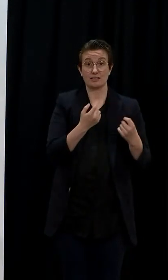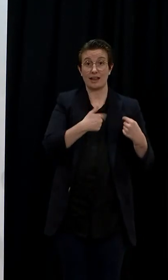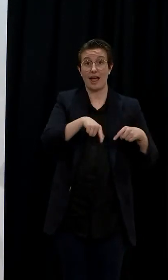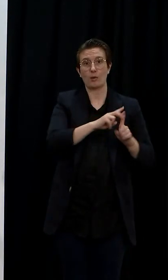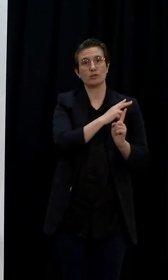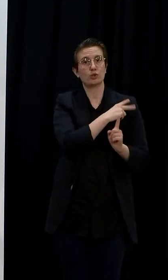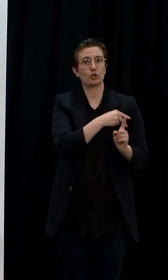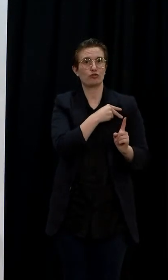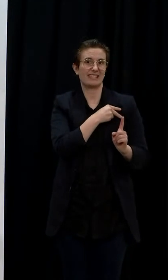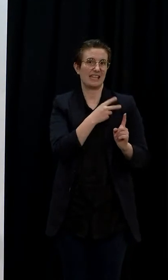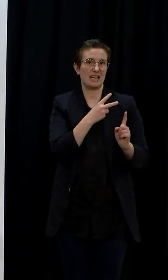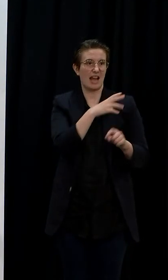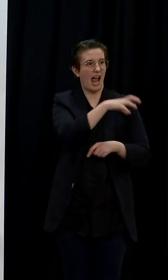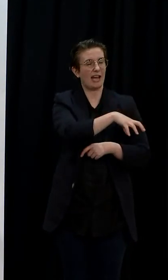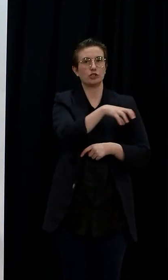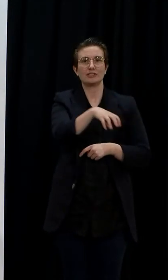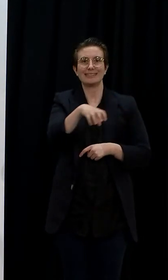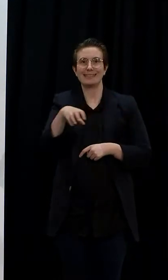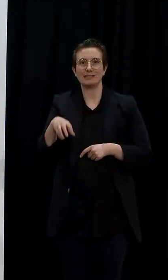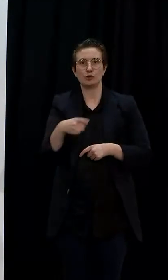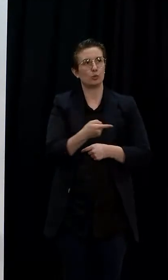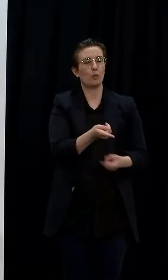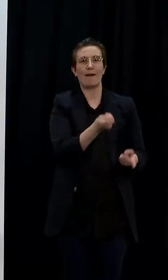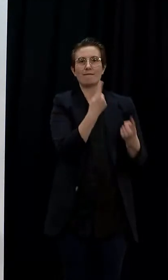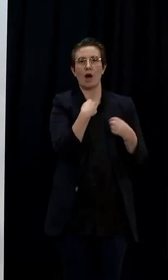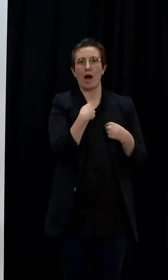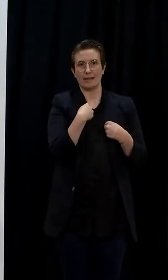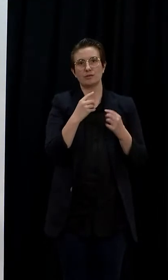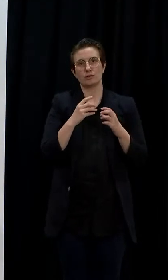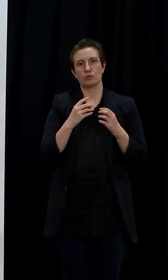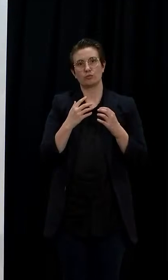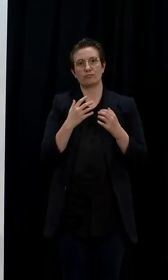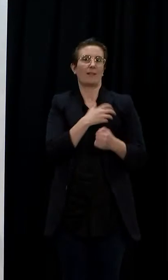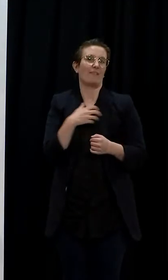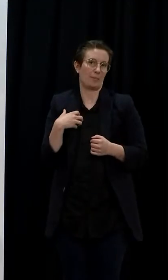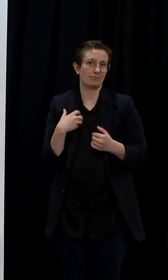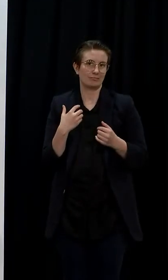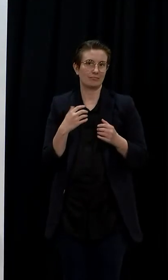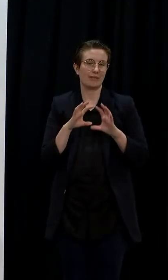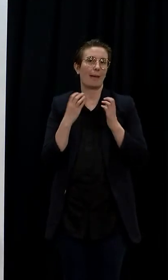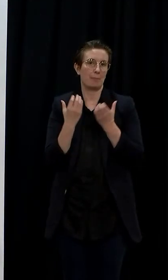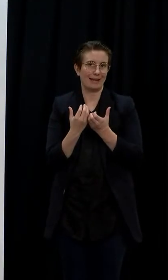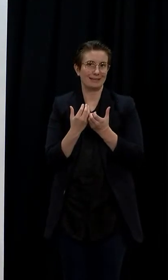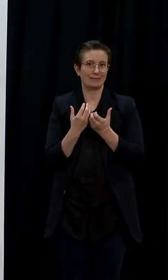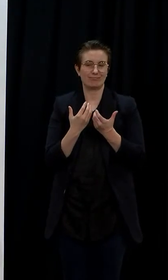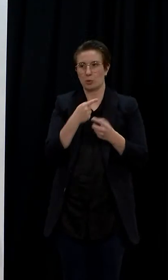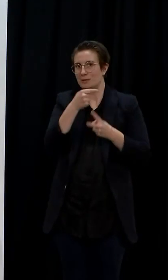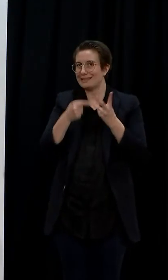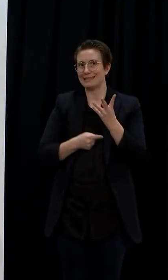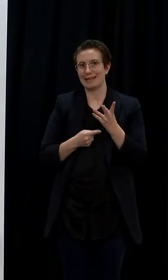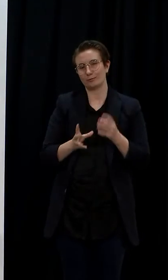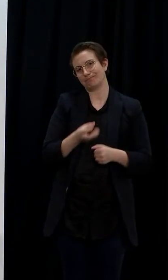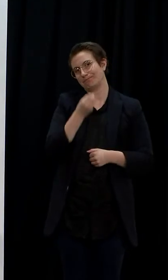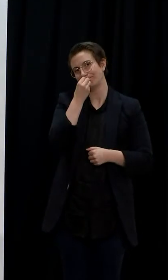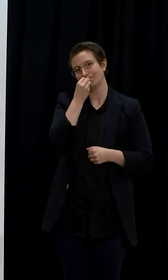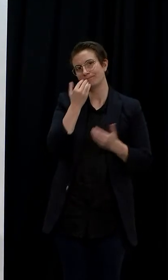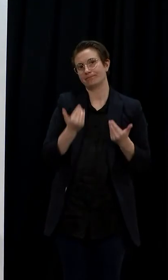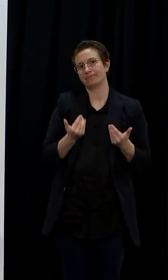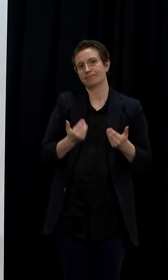Zealanders out of Afghanistan. You'll forgive me for not wanting to talk in too much detail at this stage, but